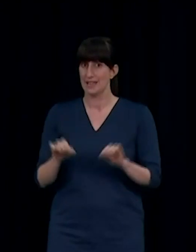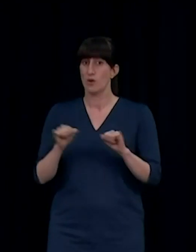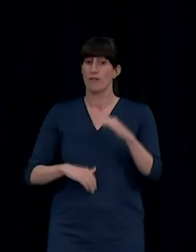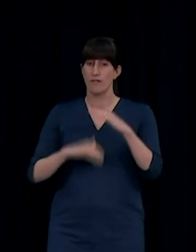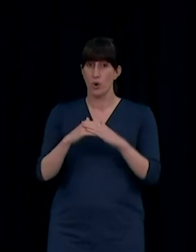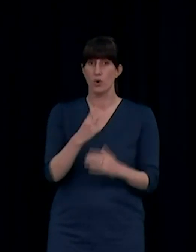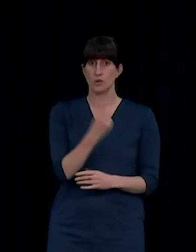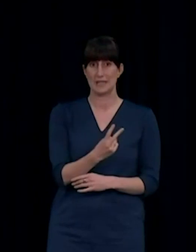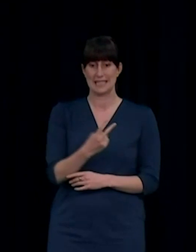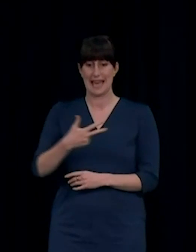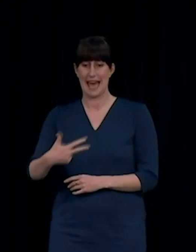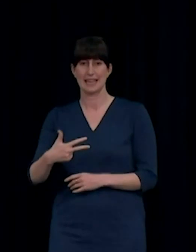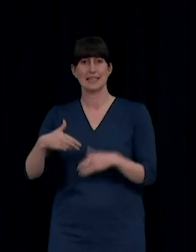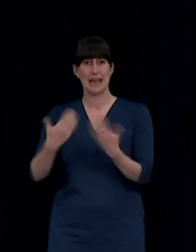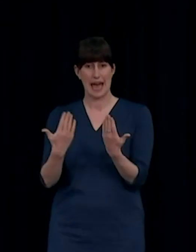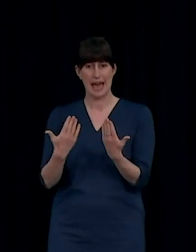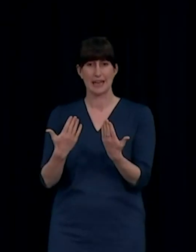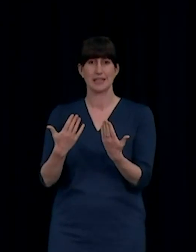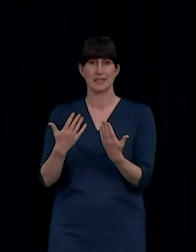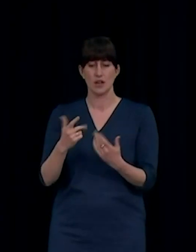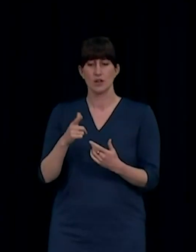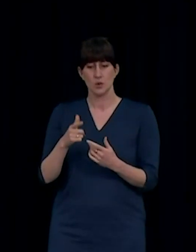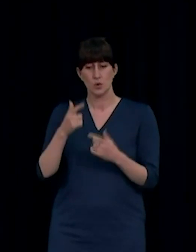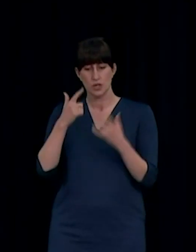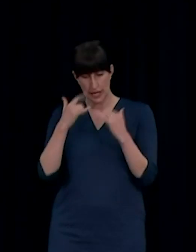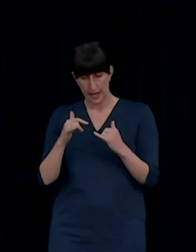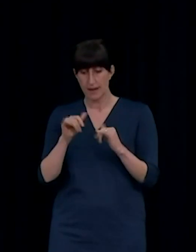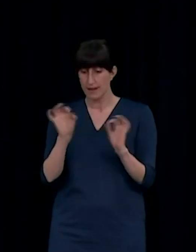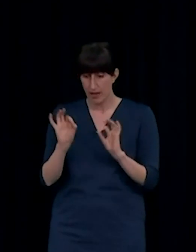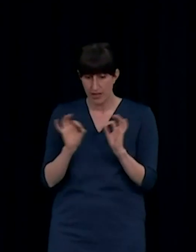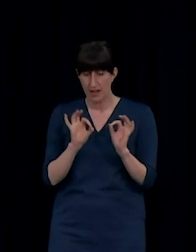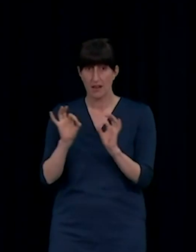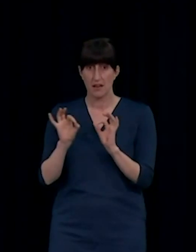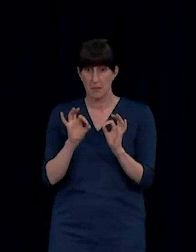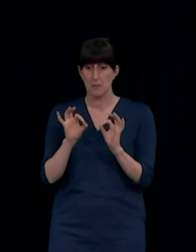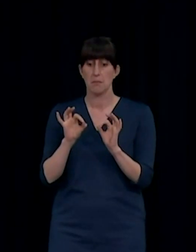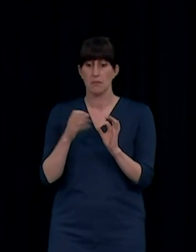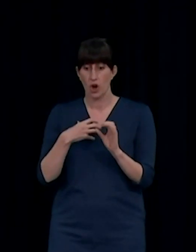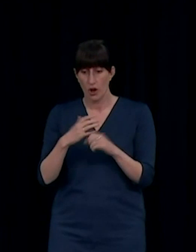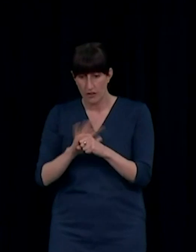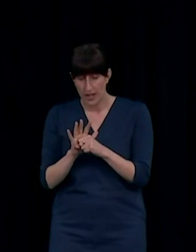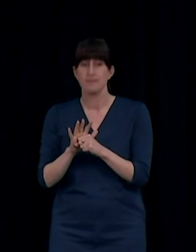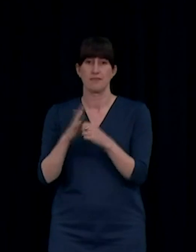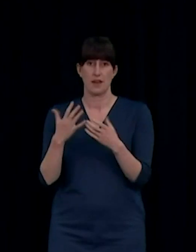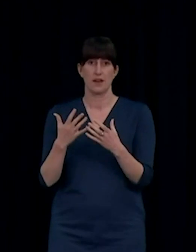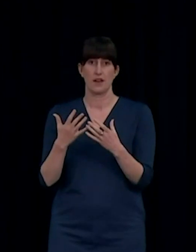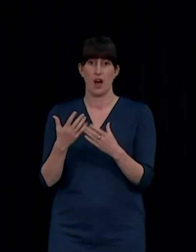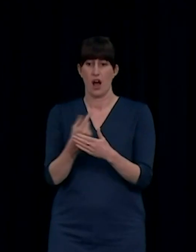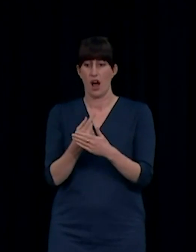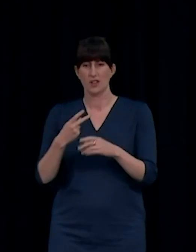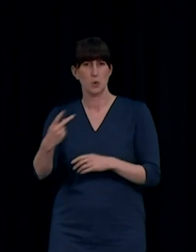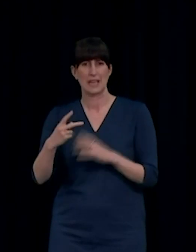period or two 14-day infection cycles after the last case has finished their 14 days isolation.